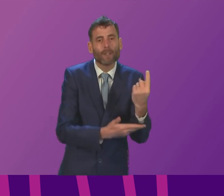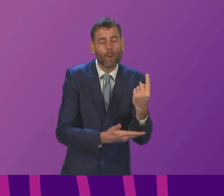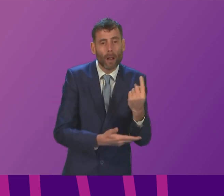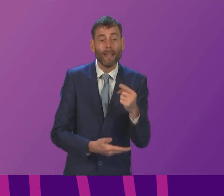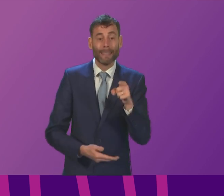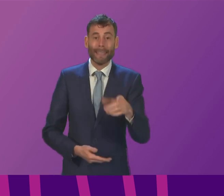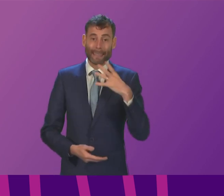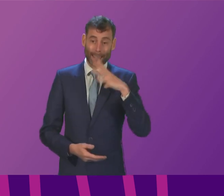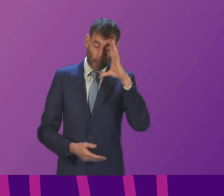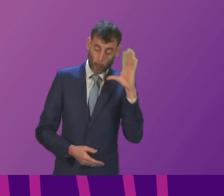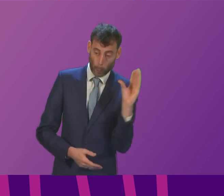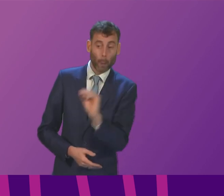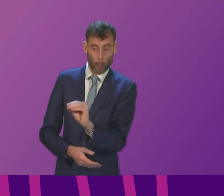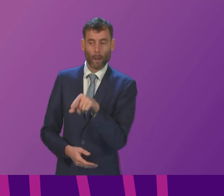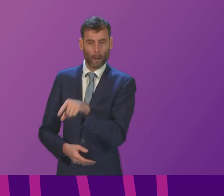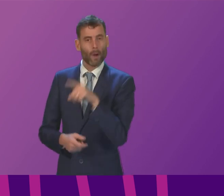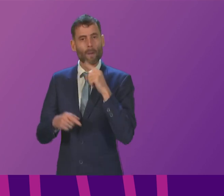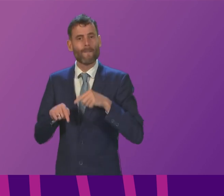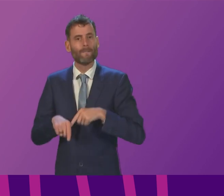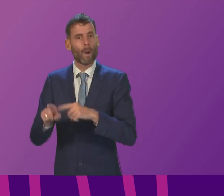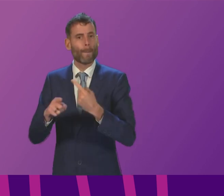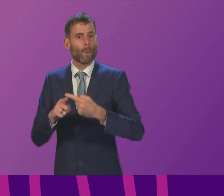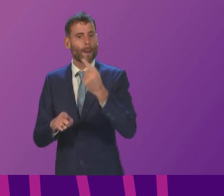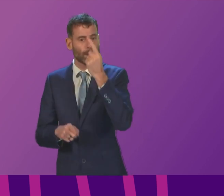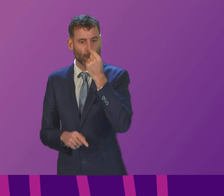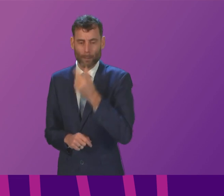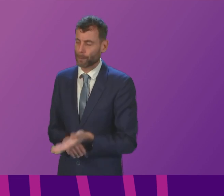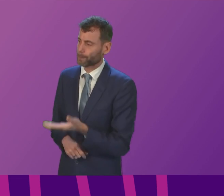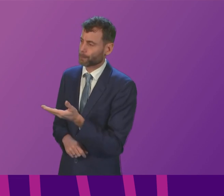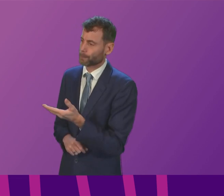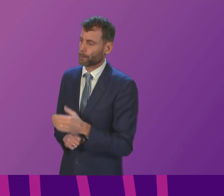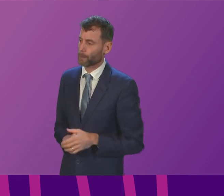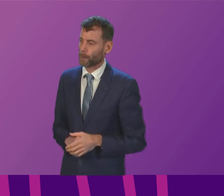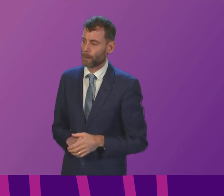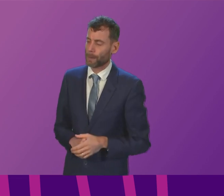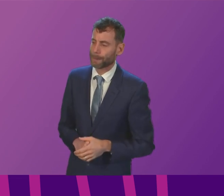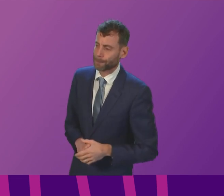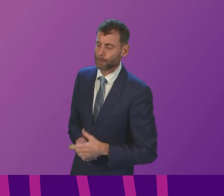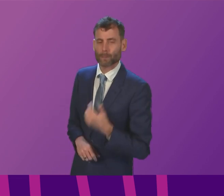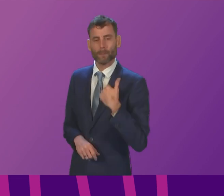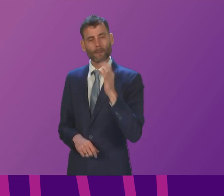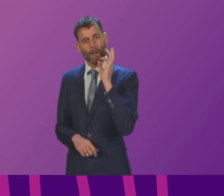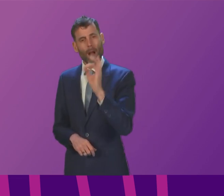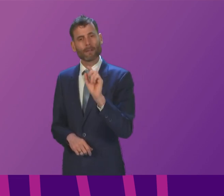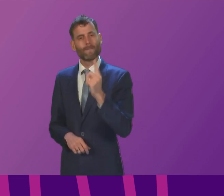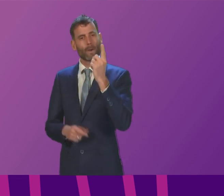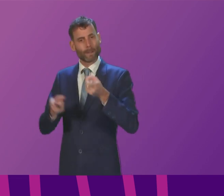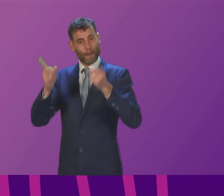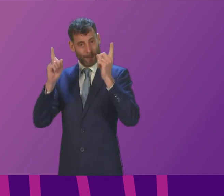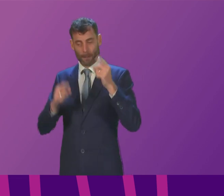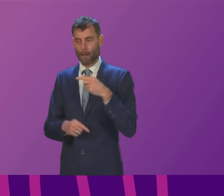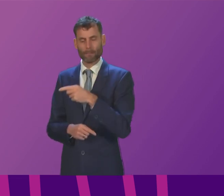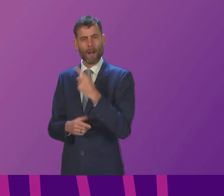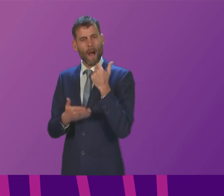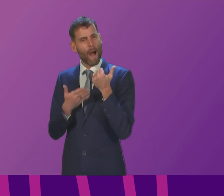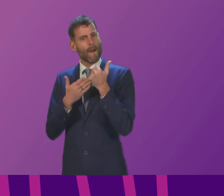quickly as possible Question number 3 Christine Graham Thank you very much President of the To ask the First Minister what public advice